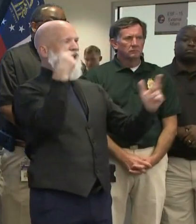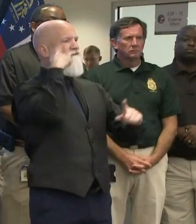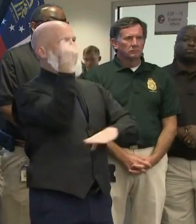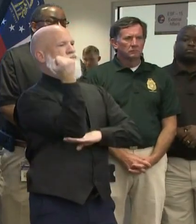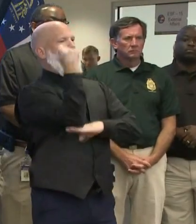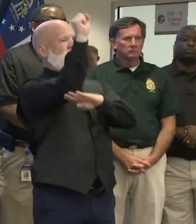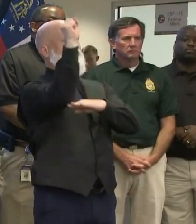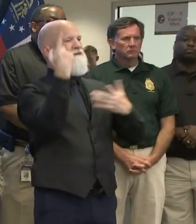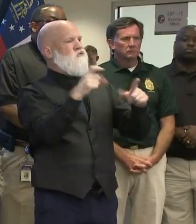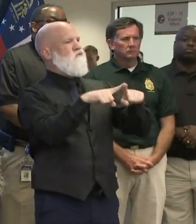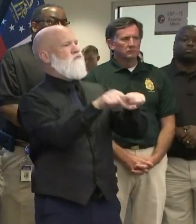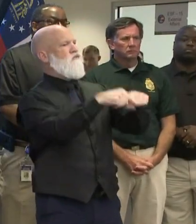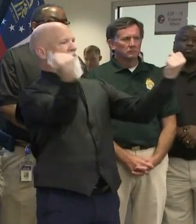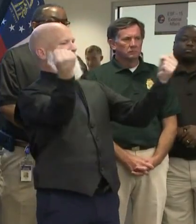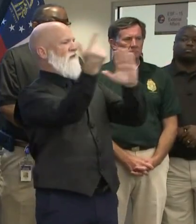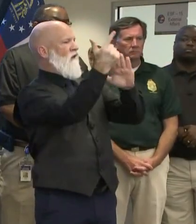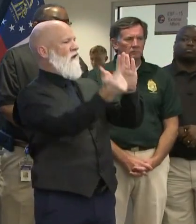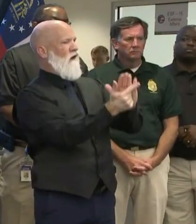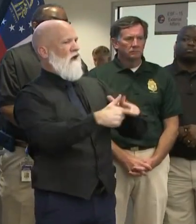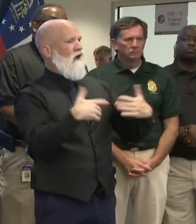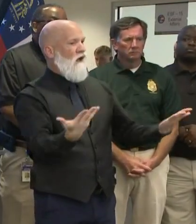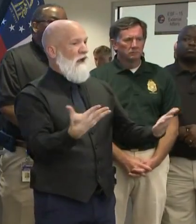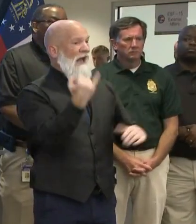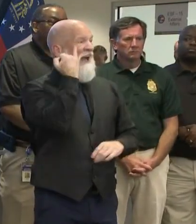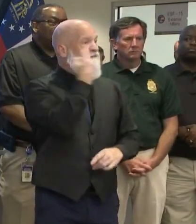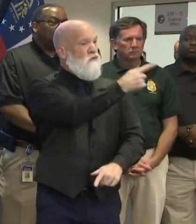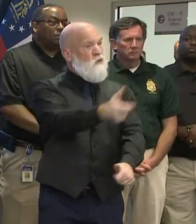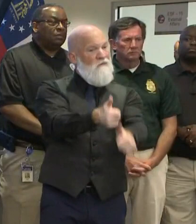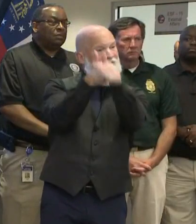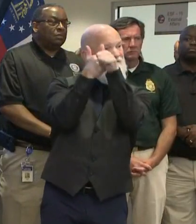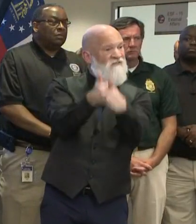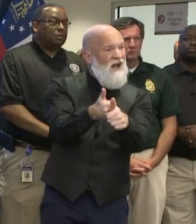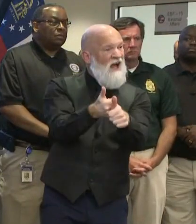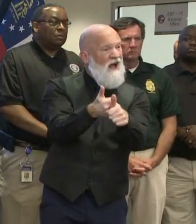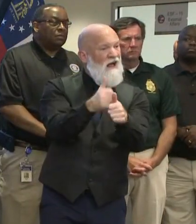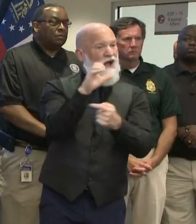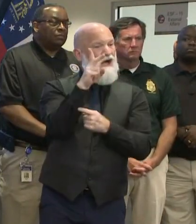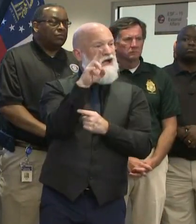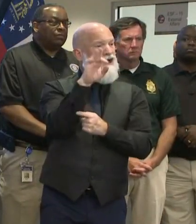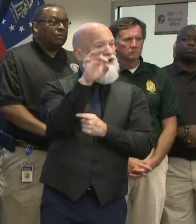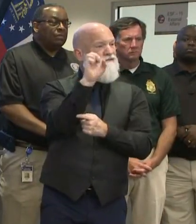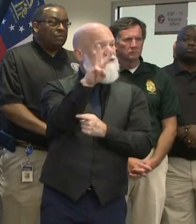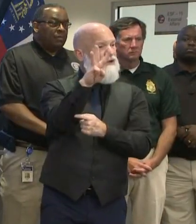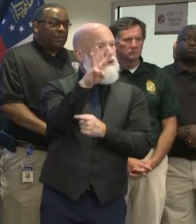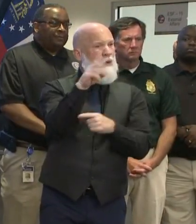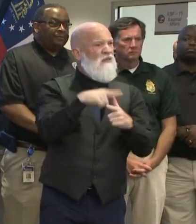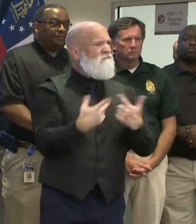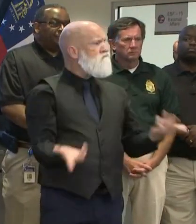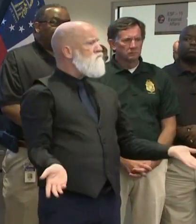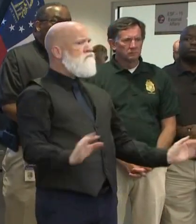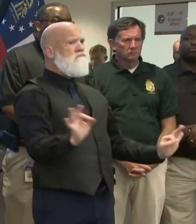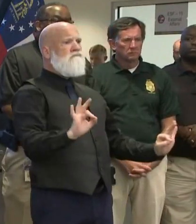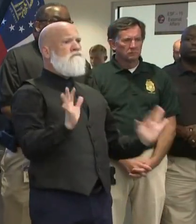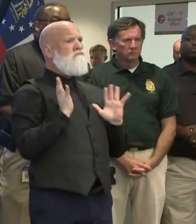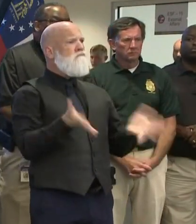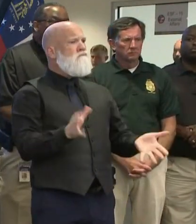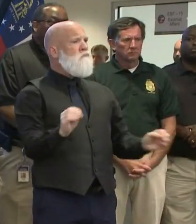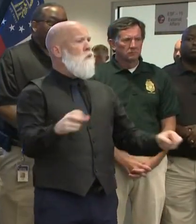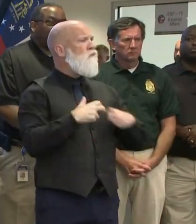That is what we're asking people to do. We are in a very precarious point right now,